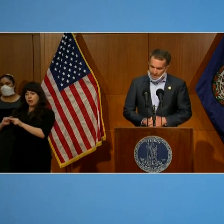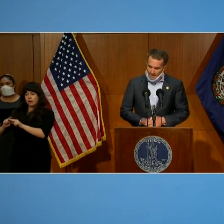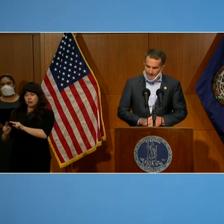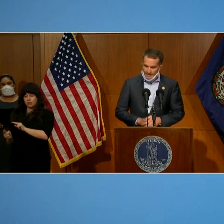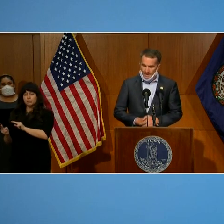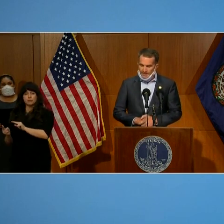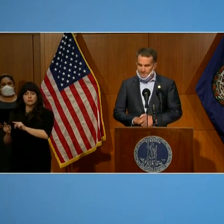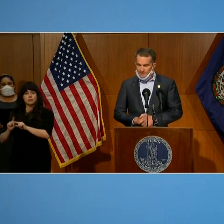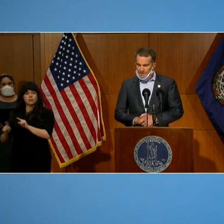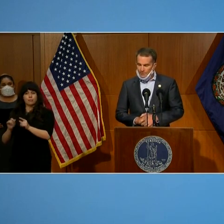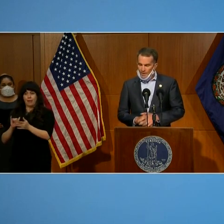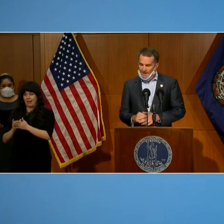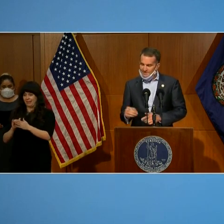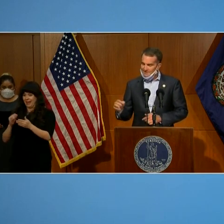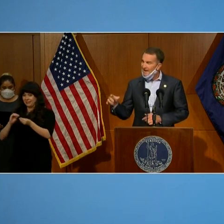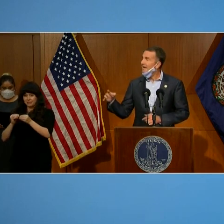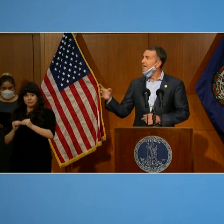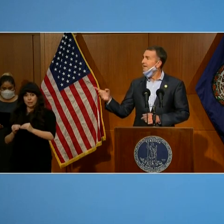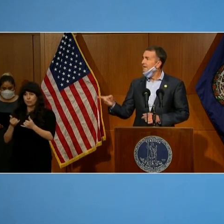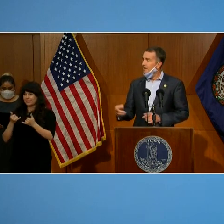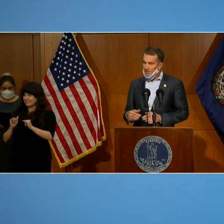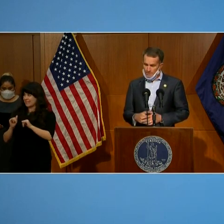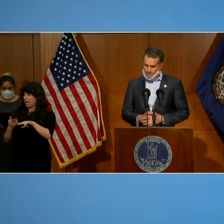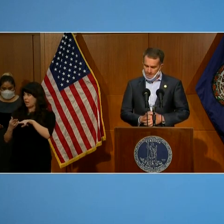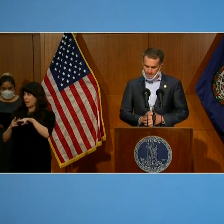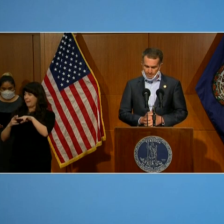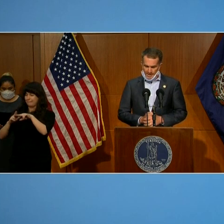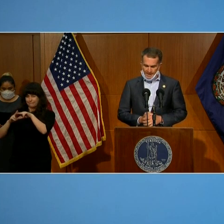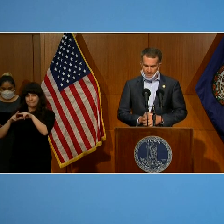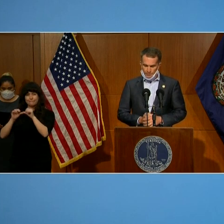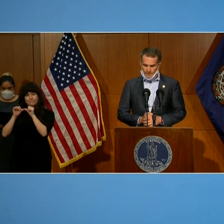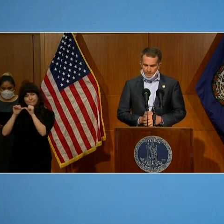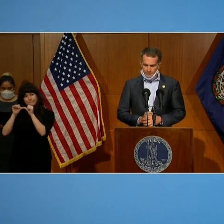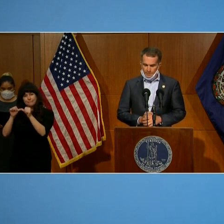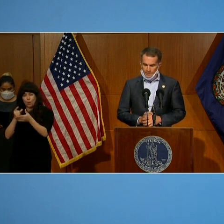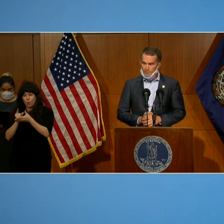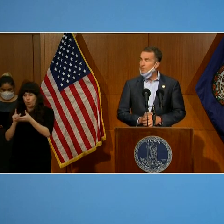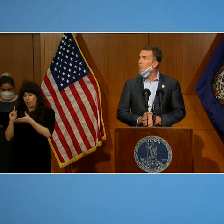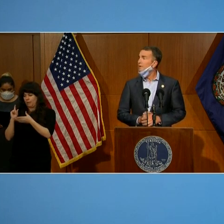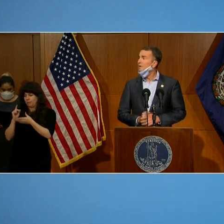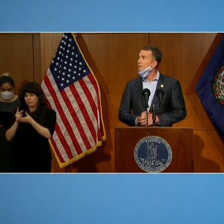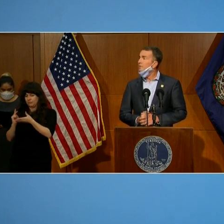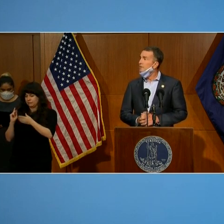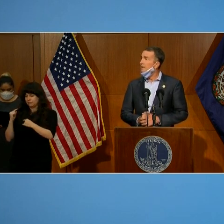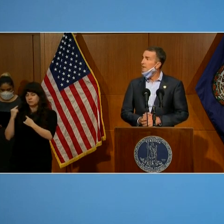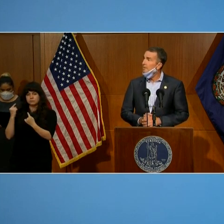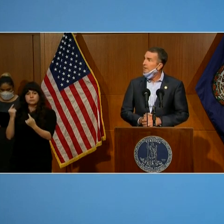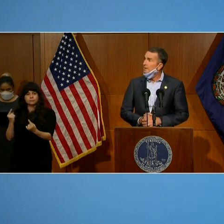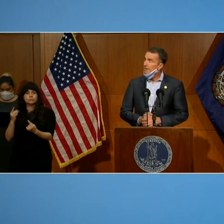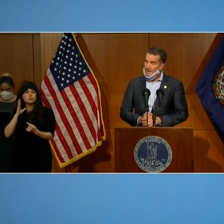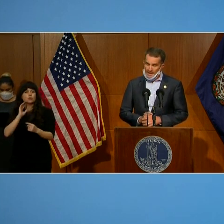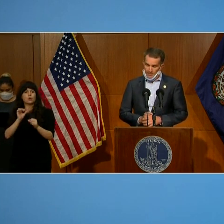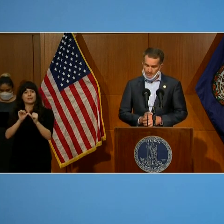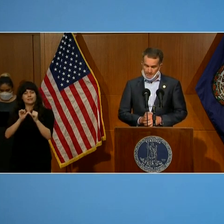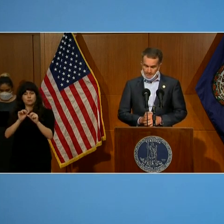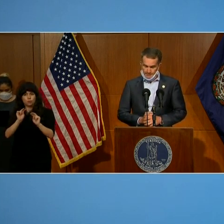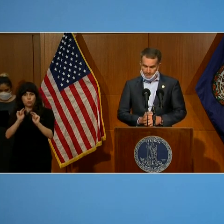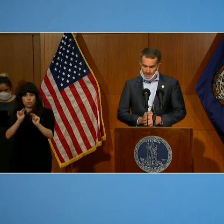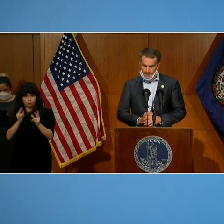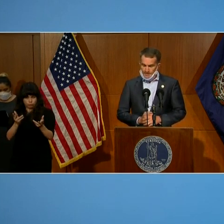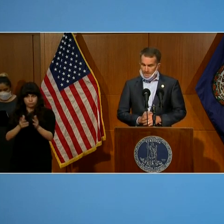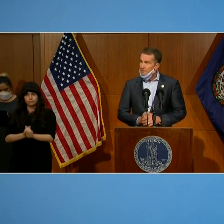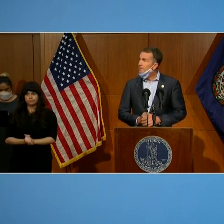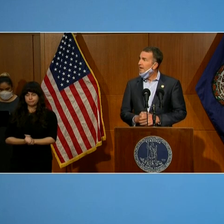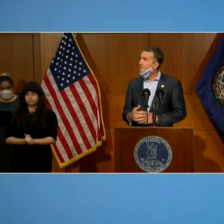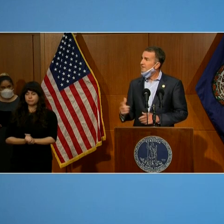trend line has risen slightly over the past week or so, and we will continue to keep an eye on this.